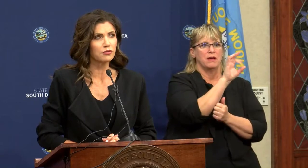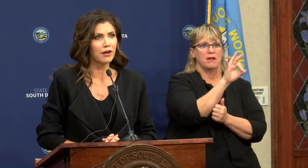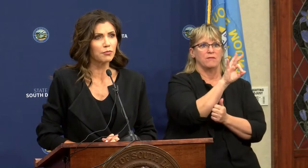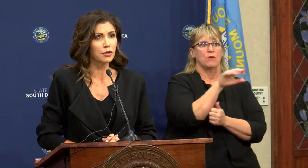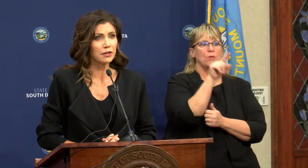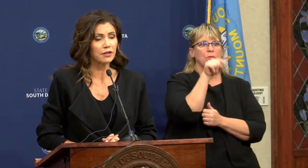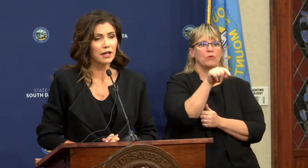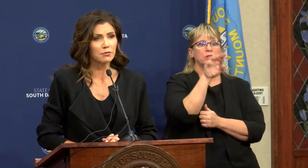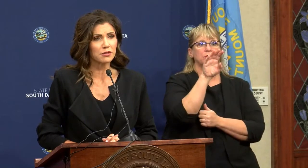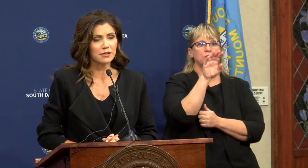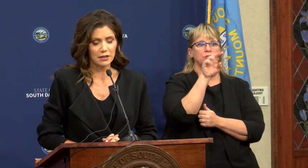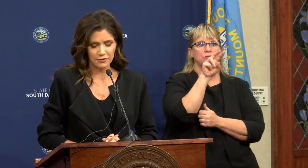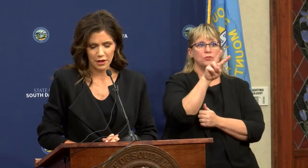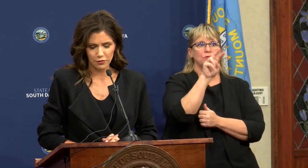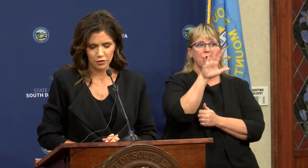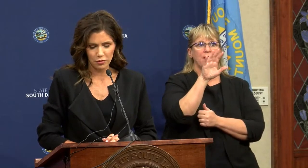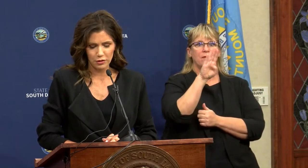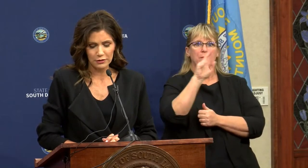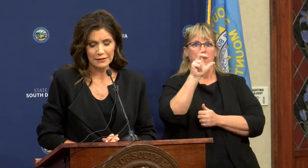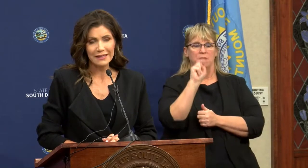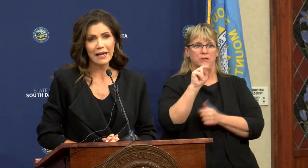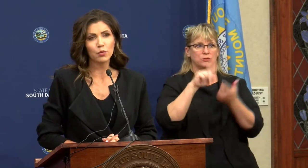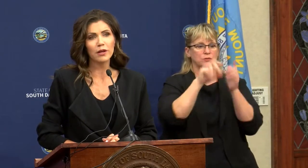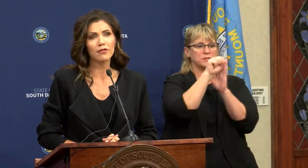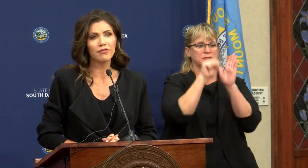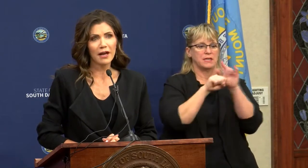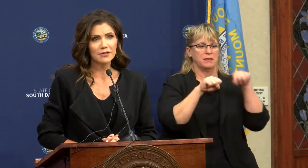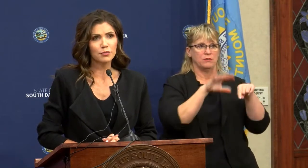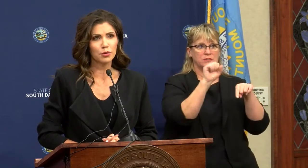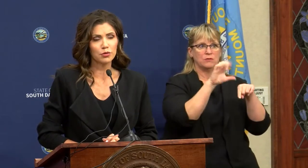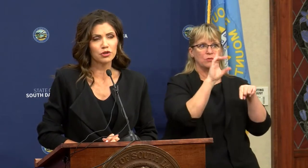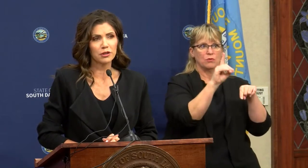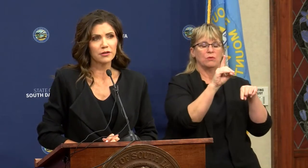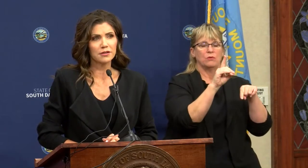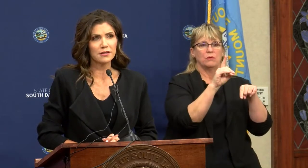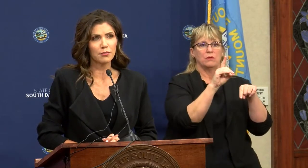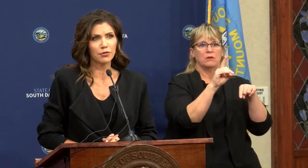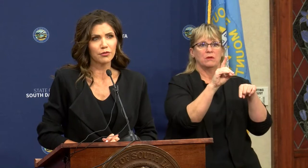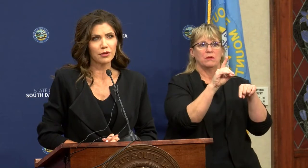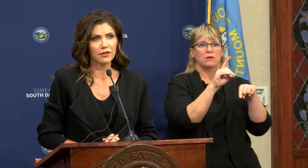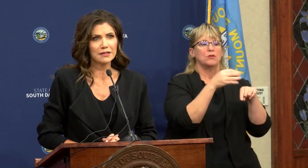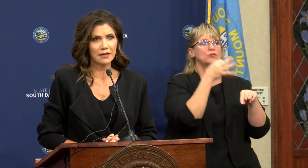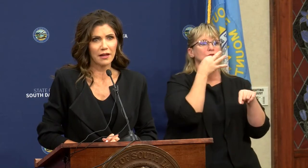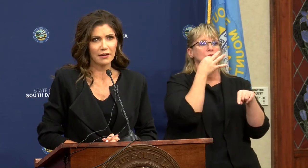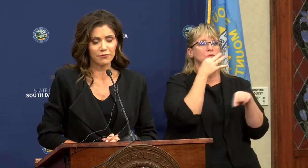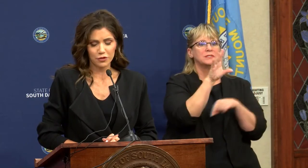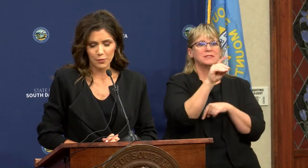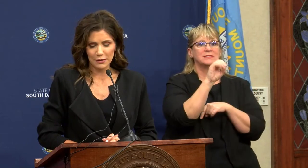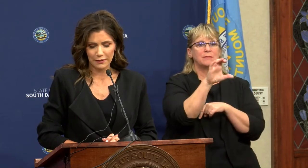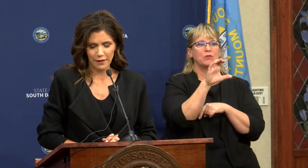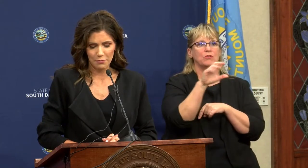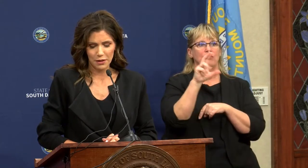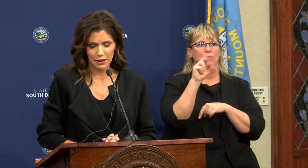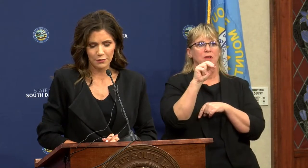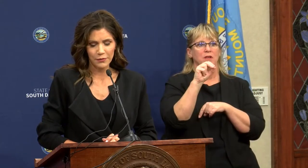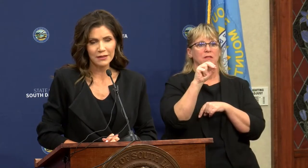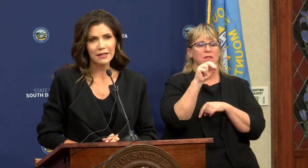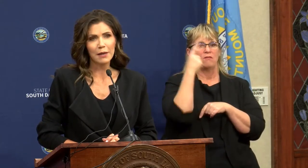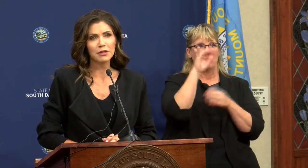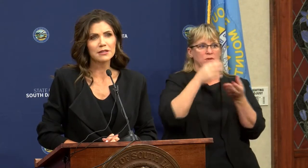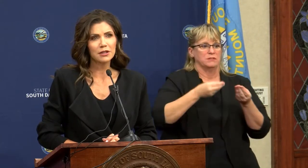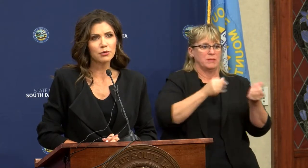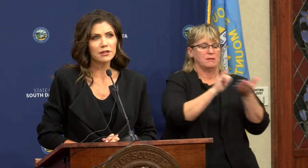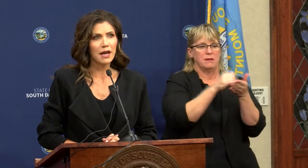was $1.25 billion that came to the state of South Dakota, and we are fast approaching the December 30th deadline for spending that money.